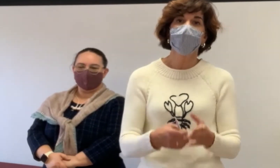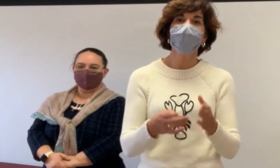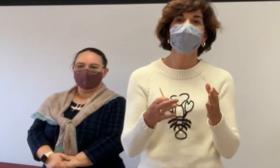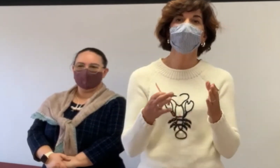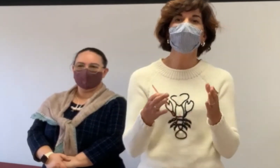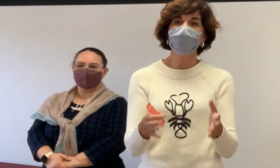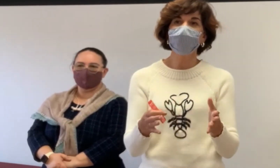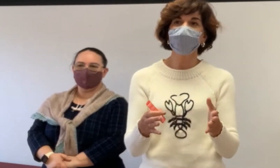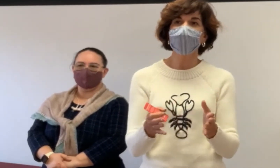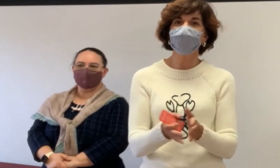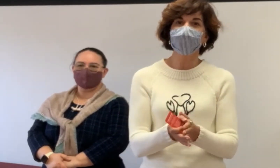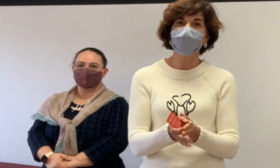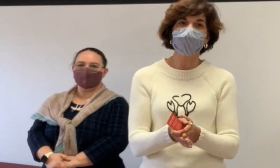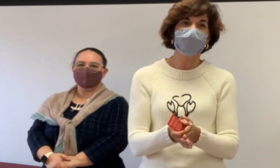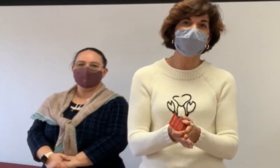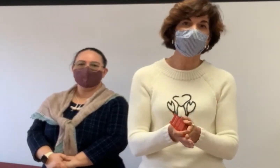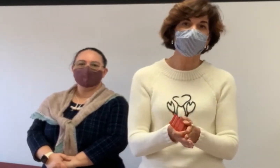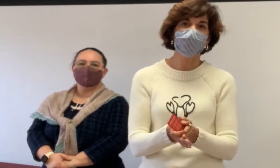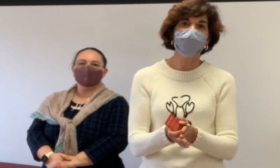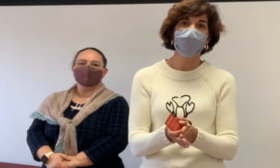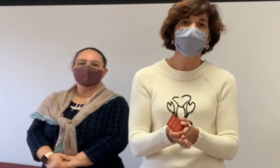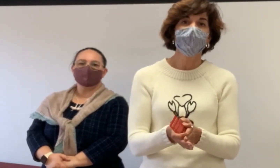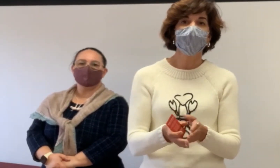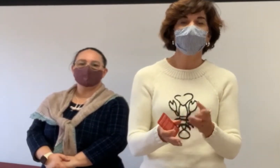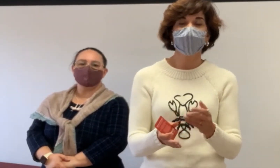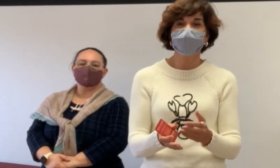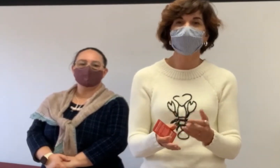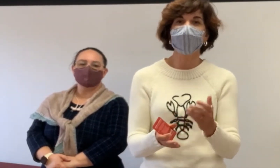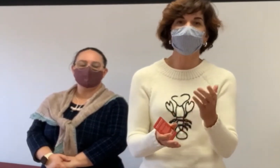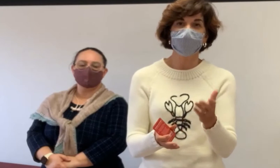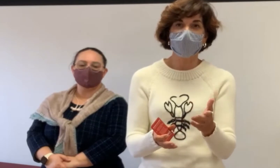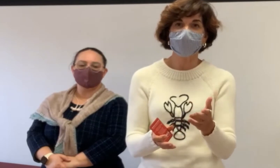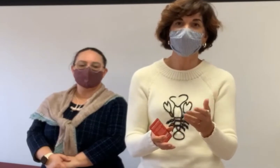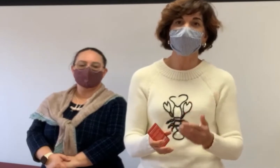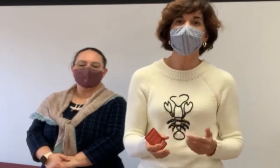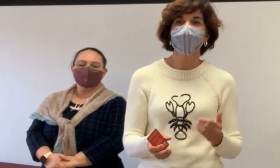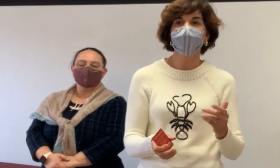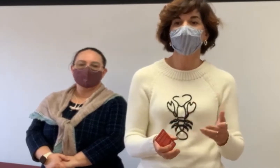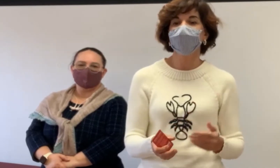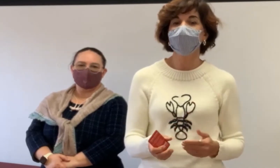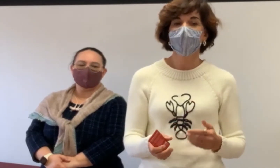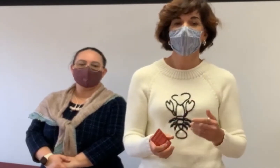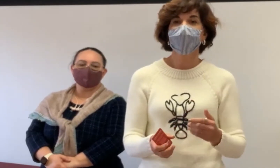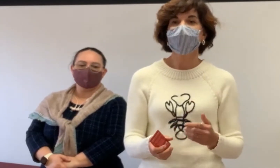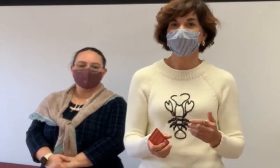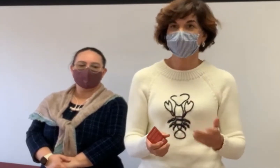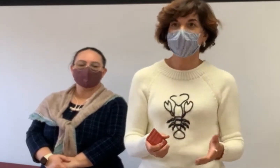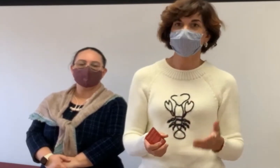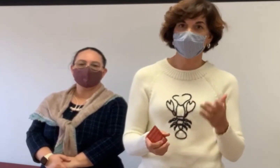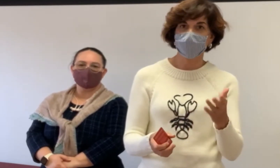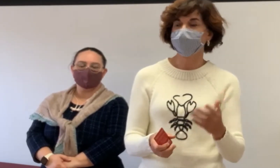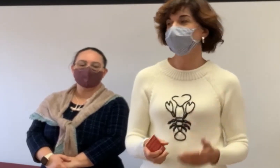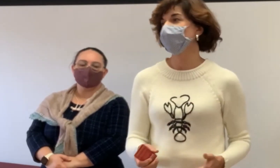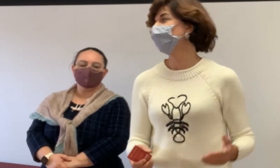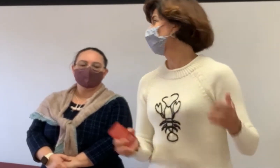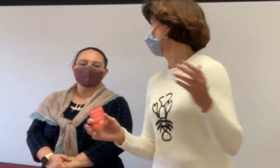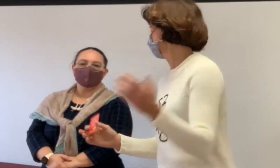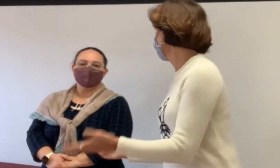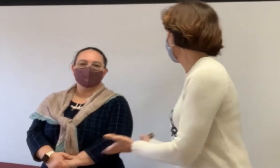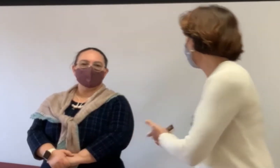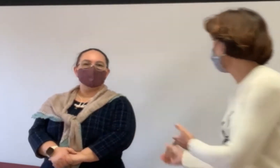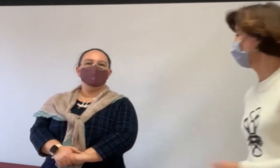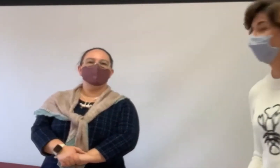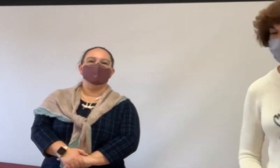as we welcome you to reach out to Christina directly to learn next steps with your home.